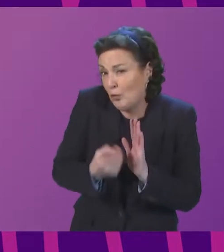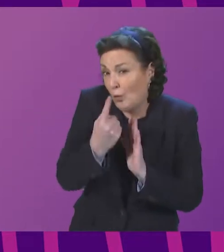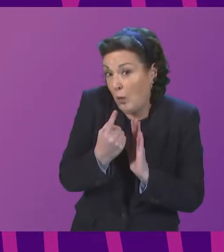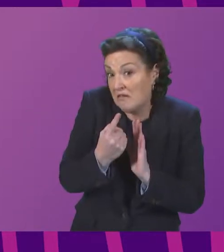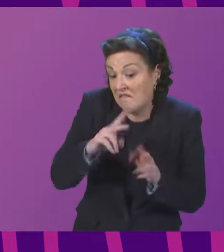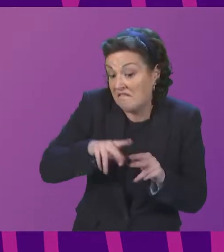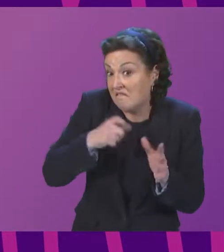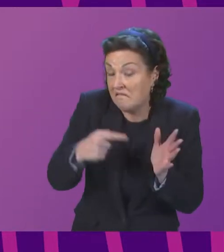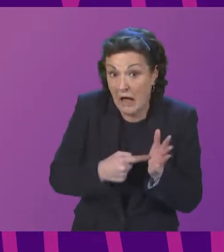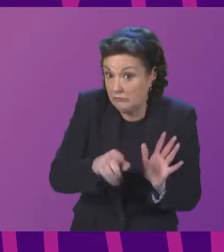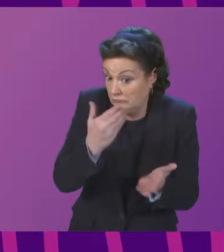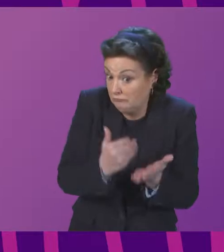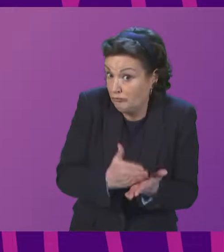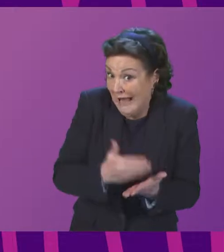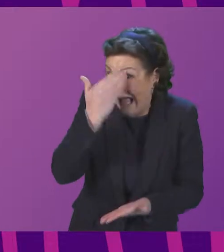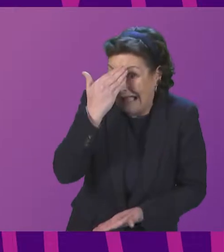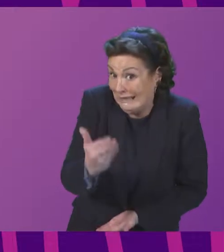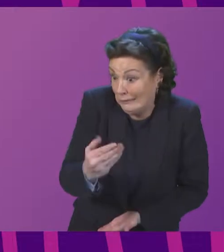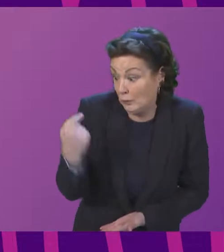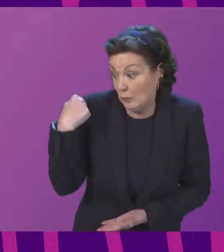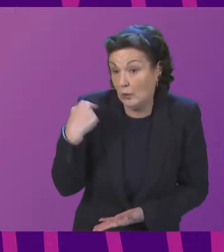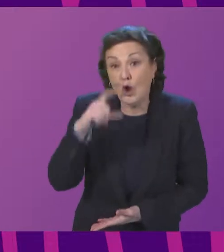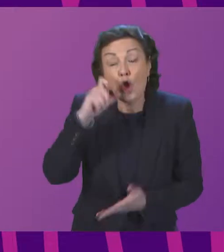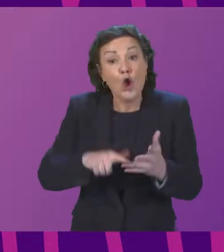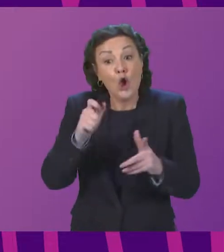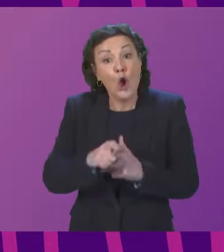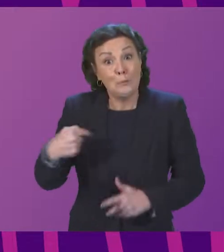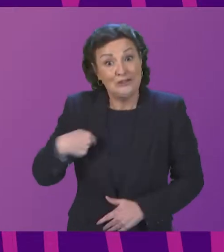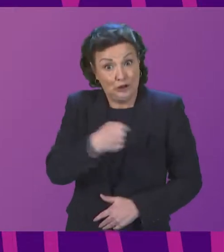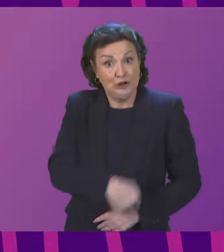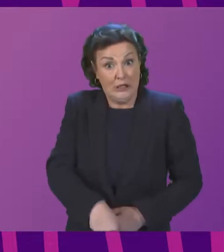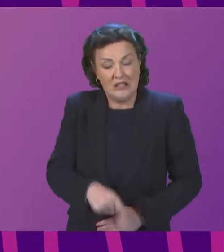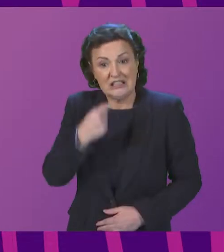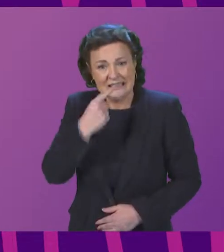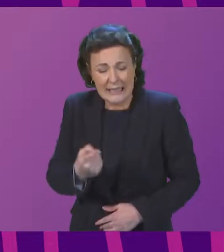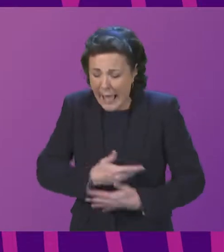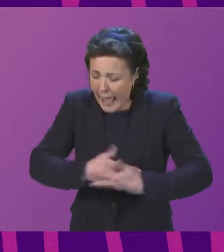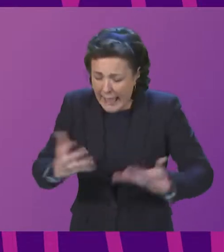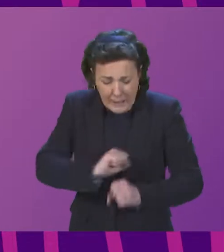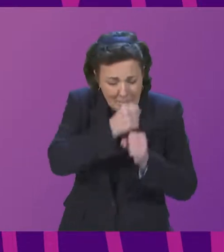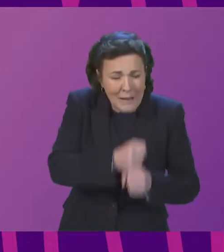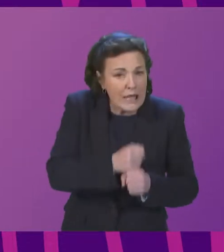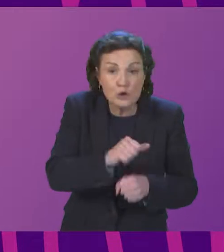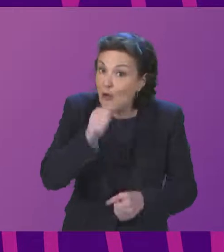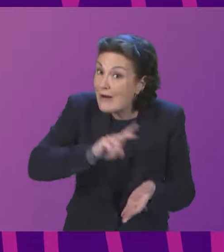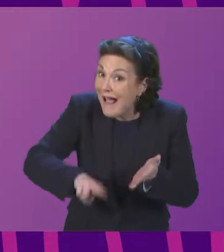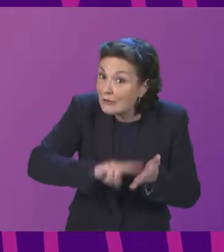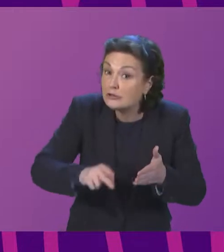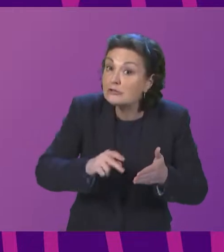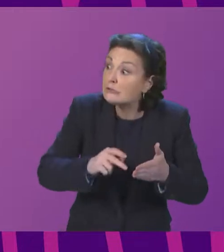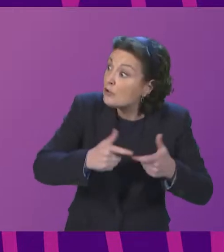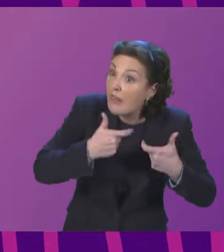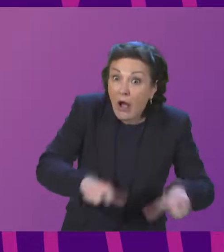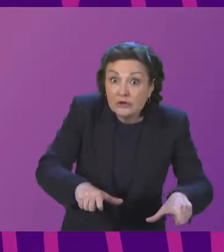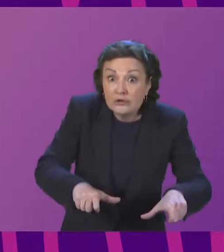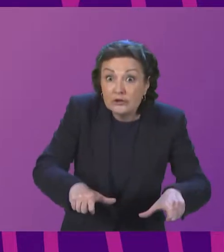the UN COP 15 in China invasive species and destructive land use are two of the five biggest threats to the